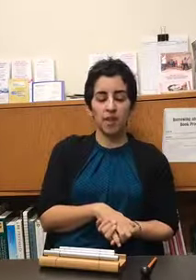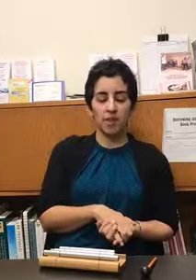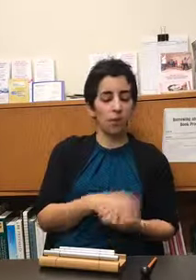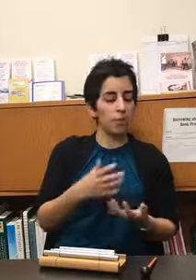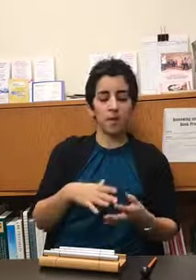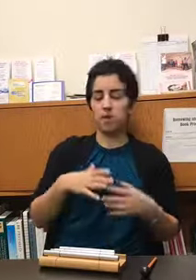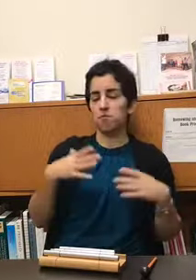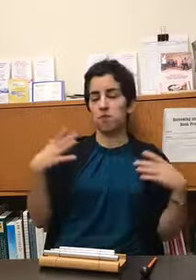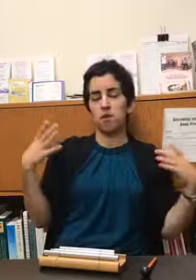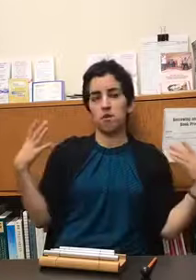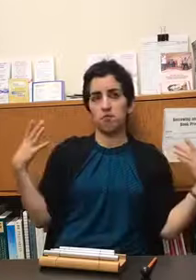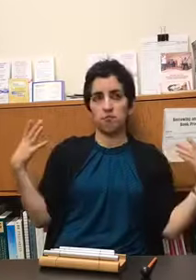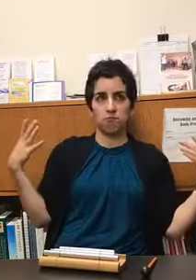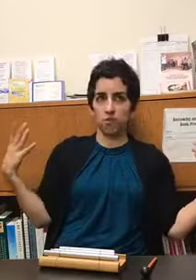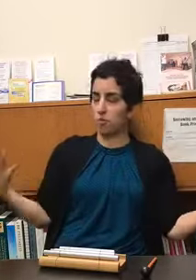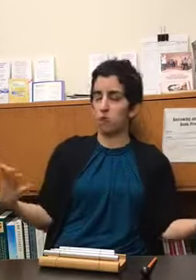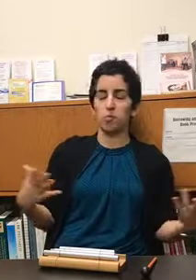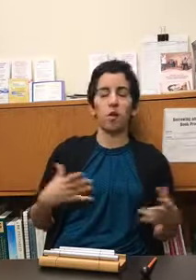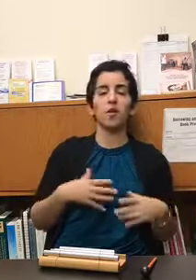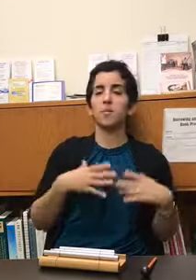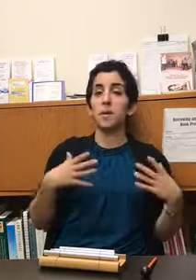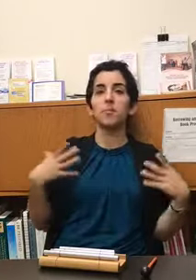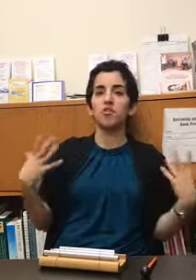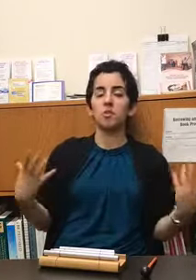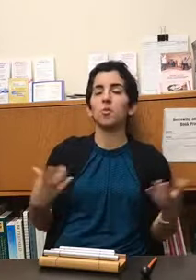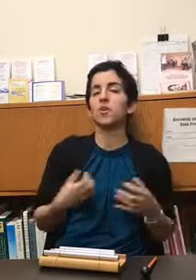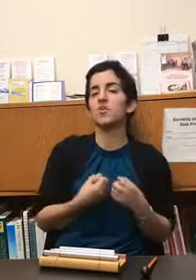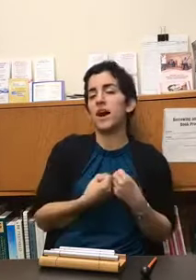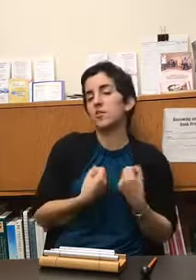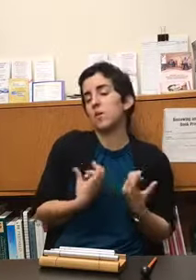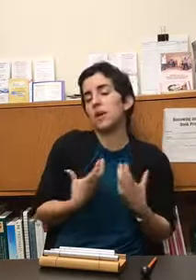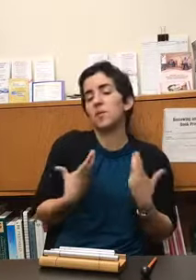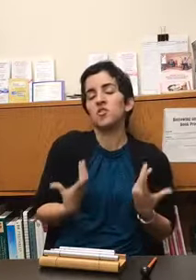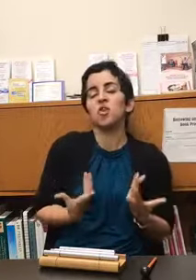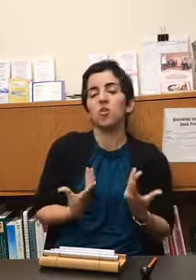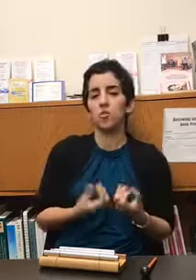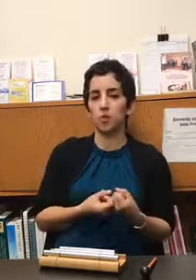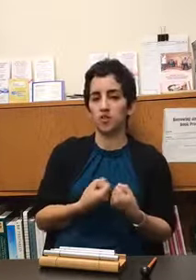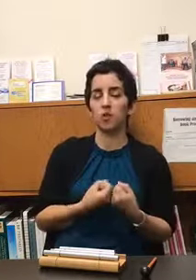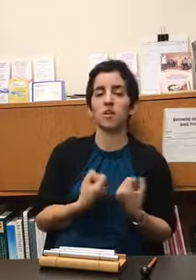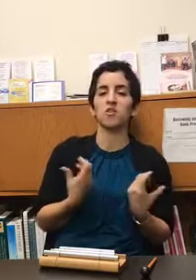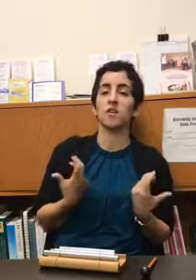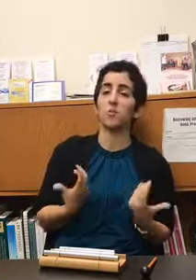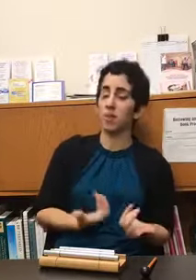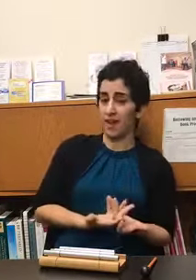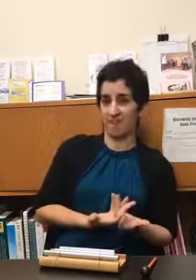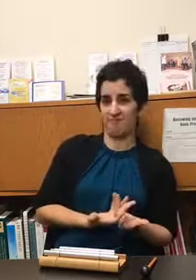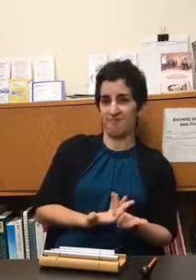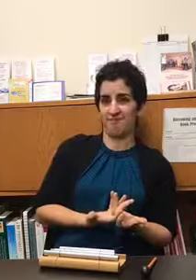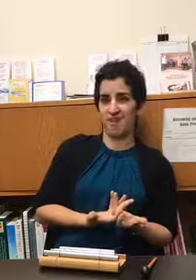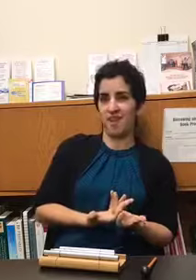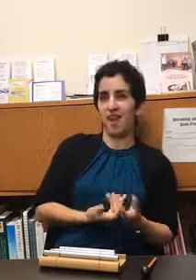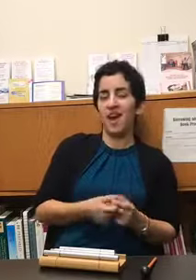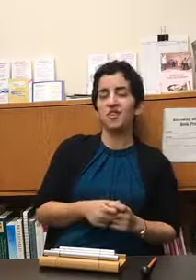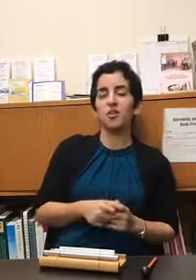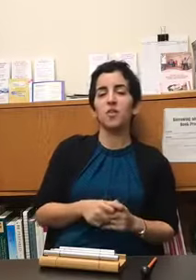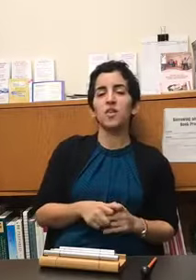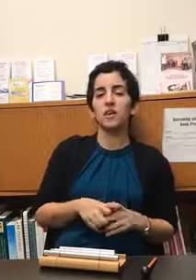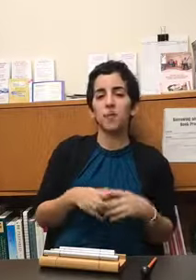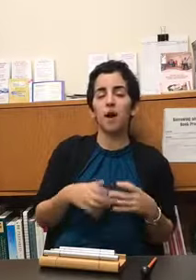think women for the most part and people in general we as we become adults we don't let ourselves play and so if we think about